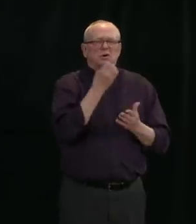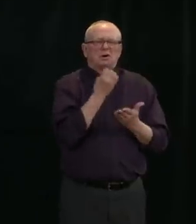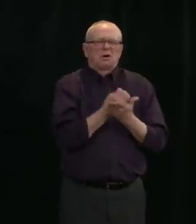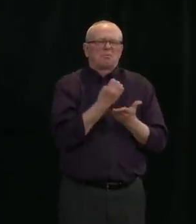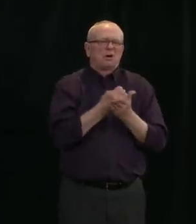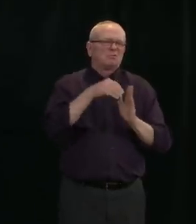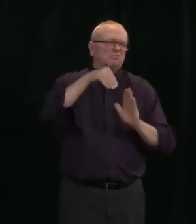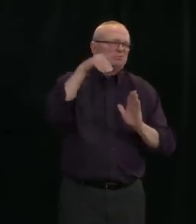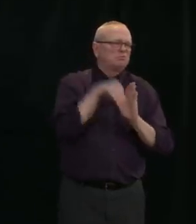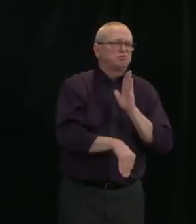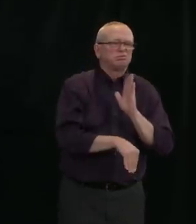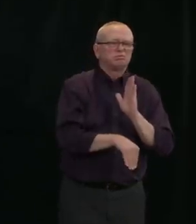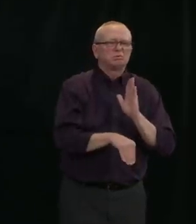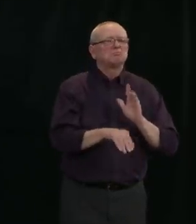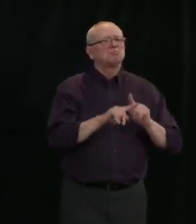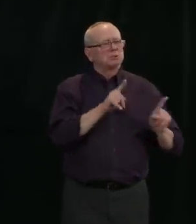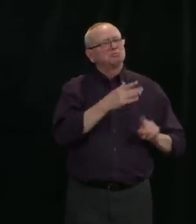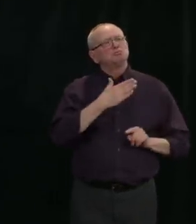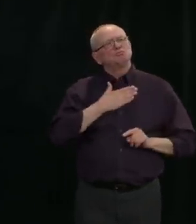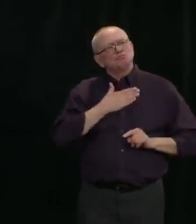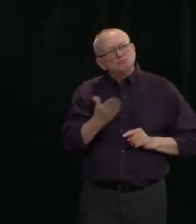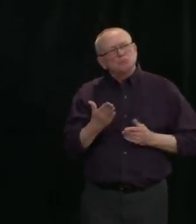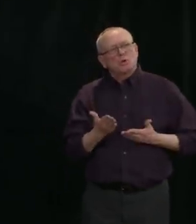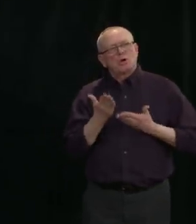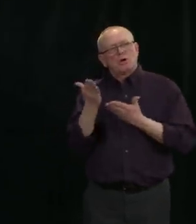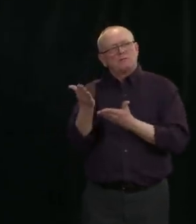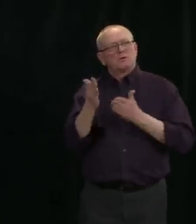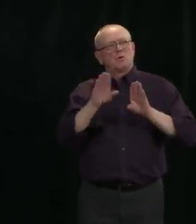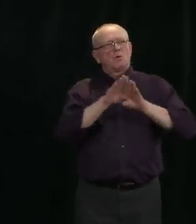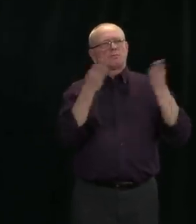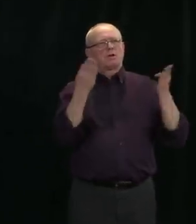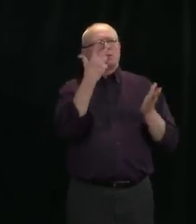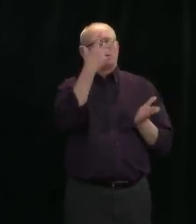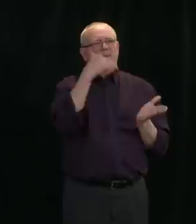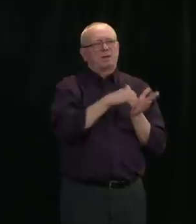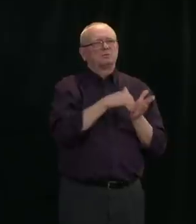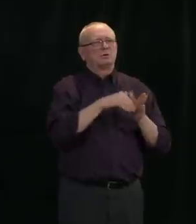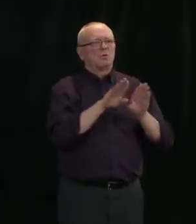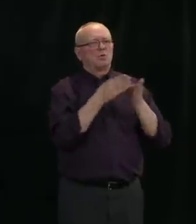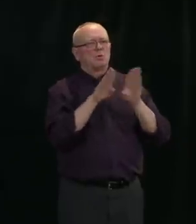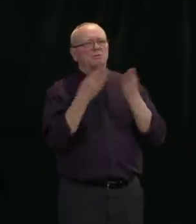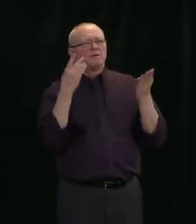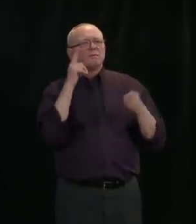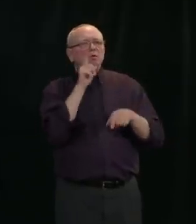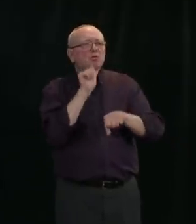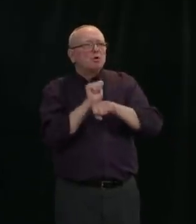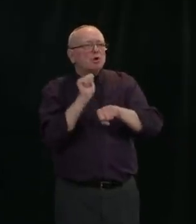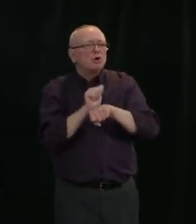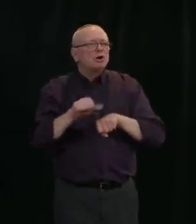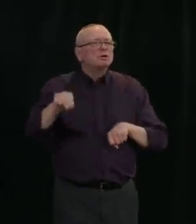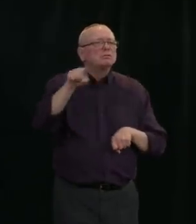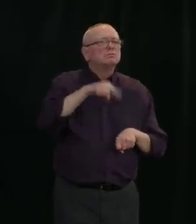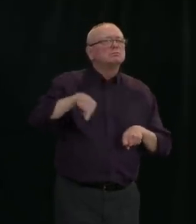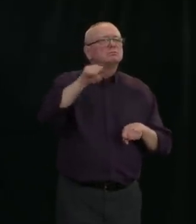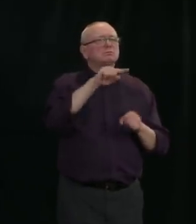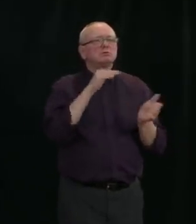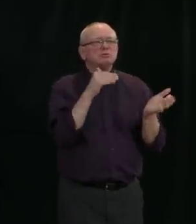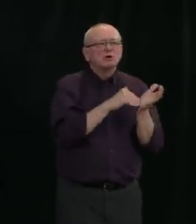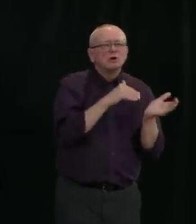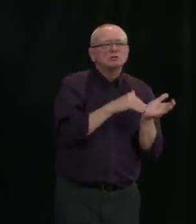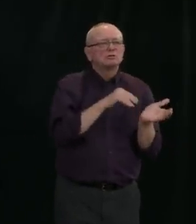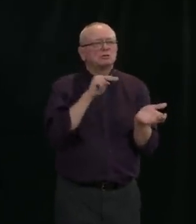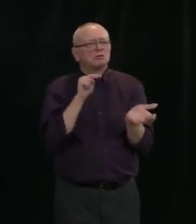responders, or Albertans needing emergency isolation. Alberta Garment, a Calgary-based apparel manufacturer,